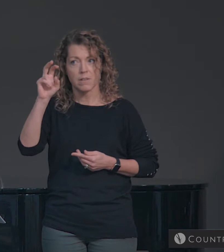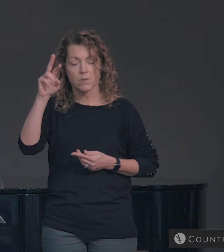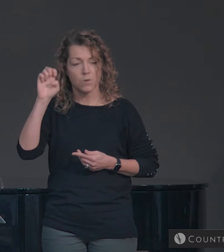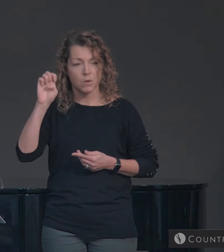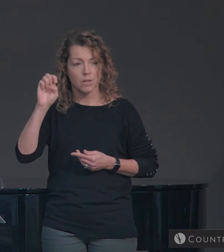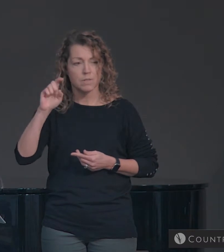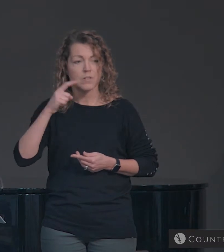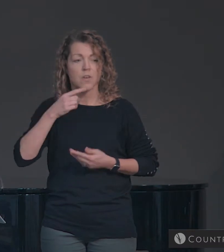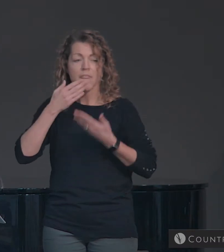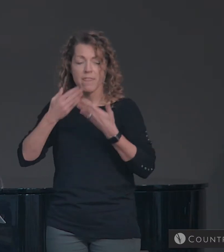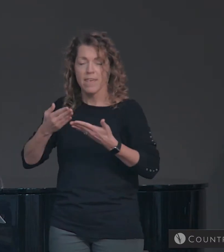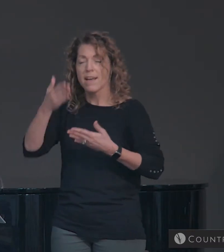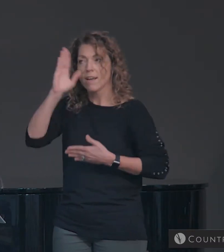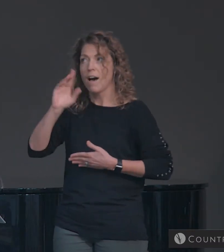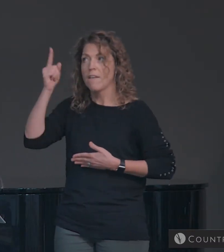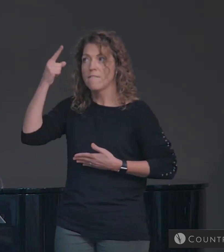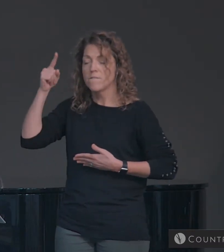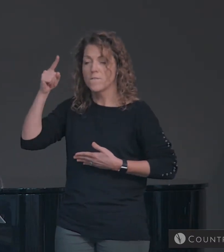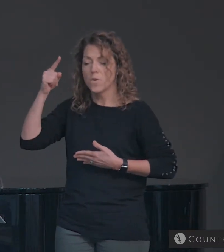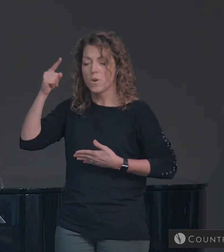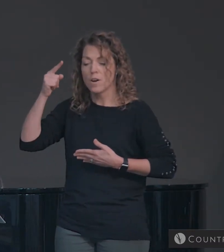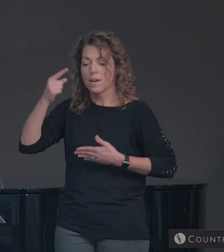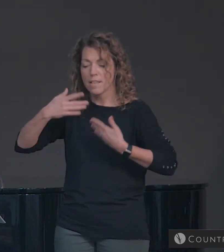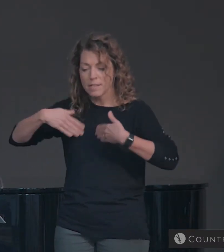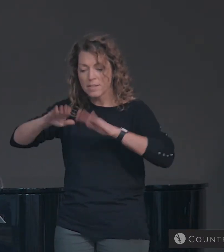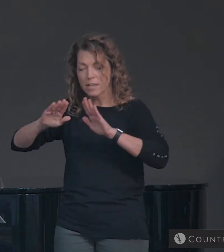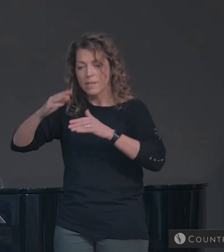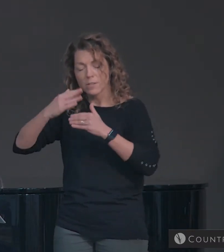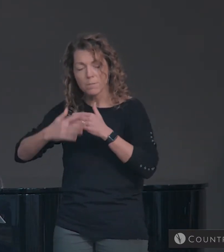Let's eat together. Let's sins.